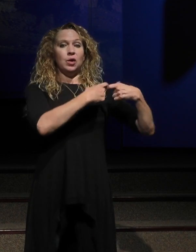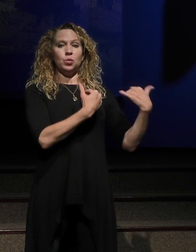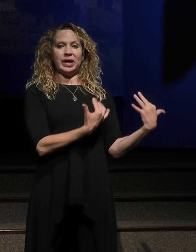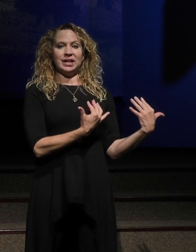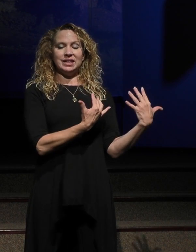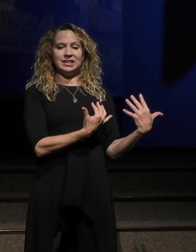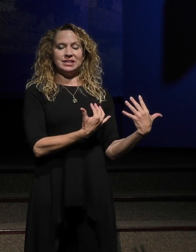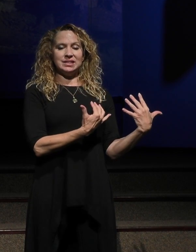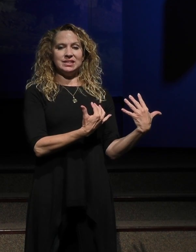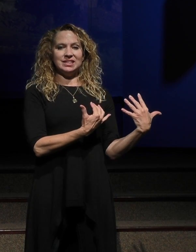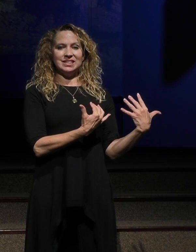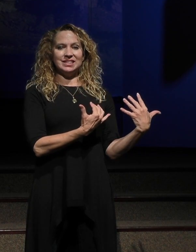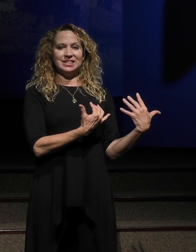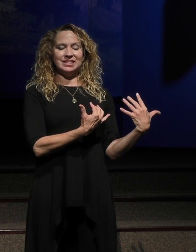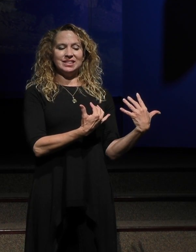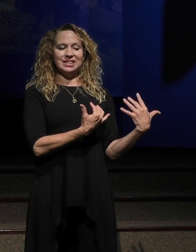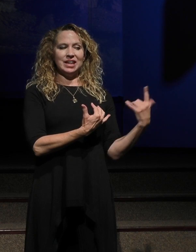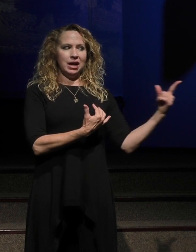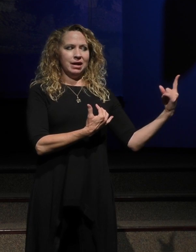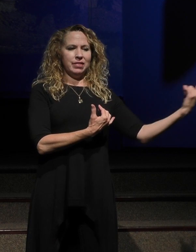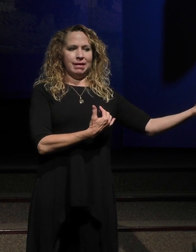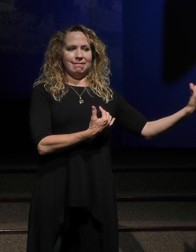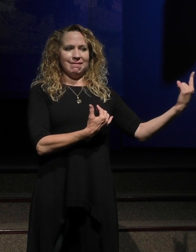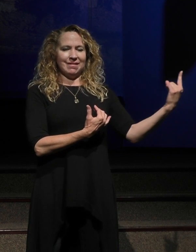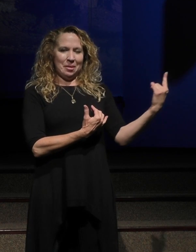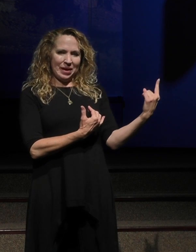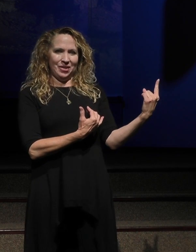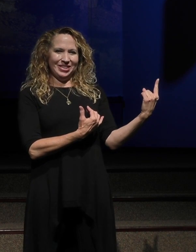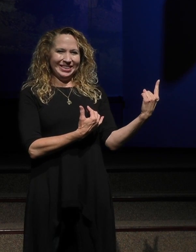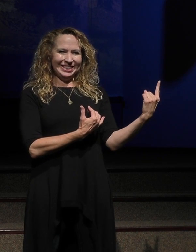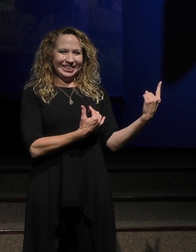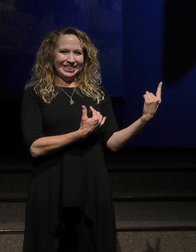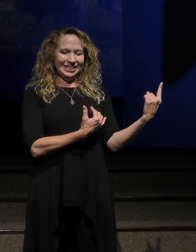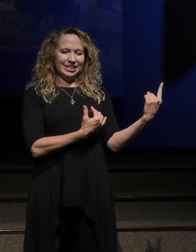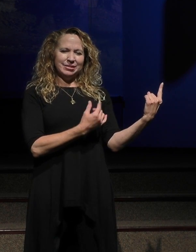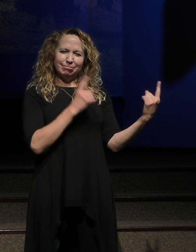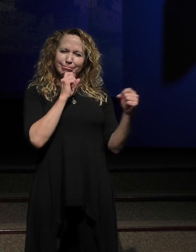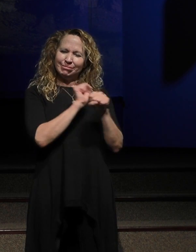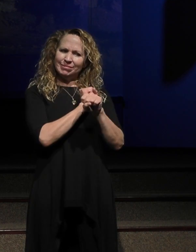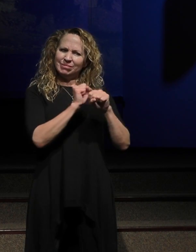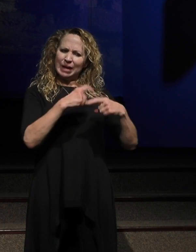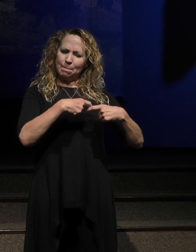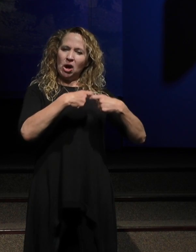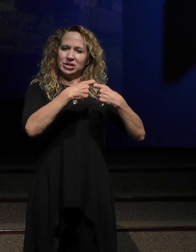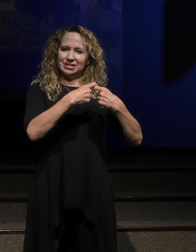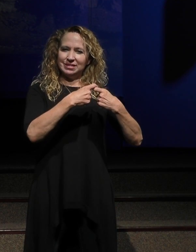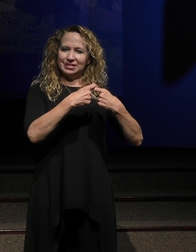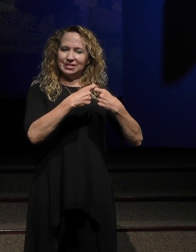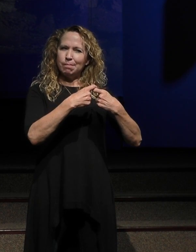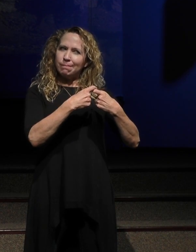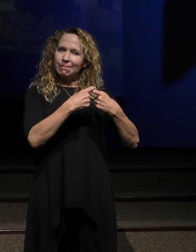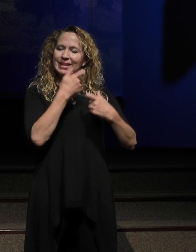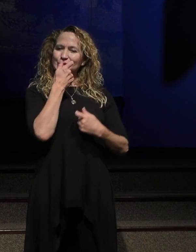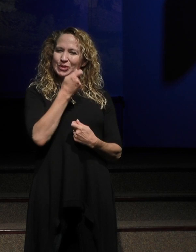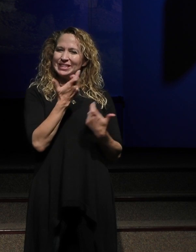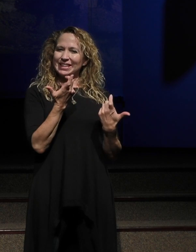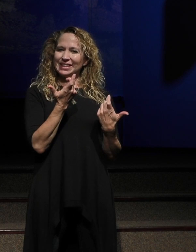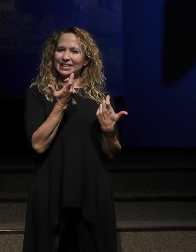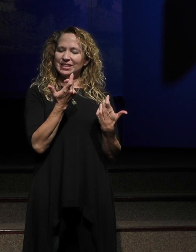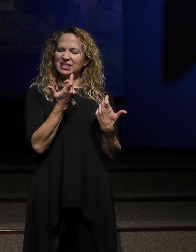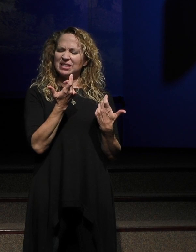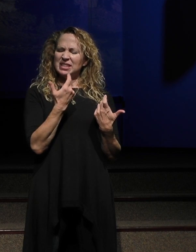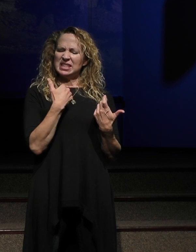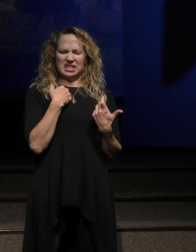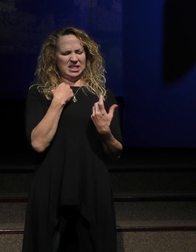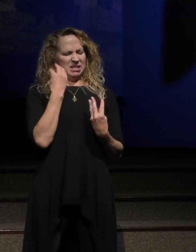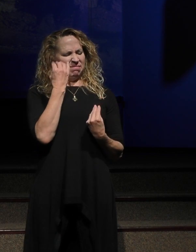between when Jesus shouted, Lazarus, come out, and when Lazarus actually came out. And so my question that I've